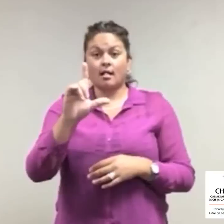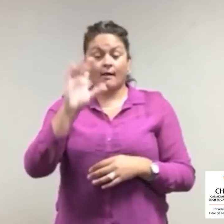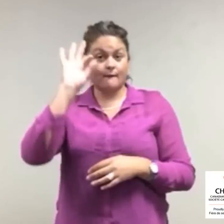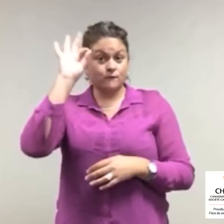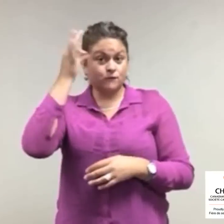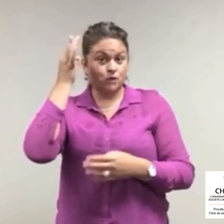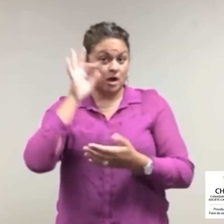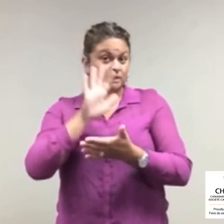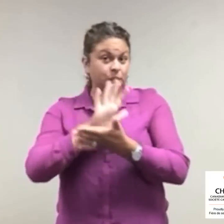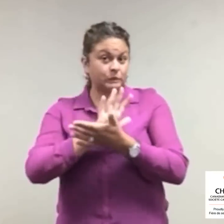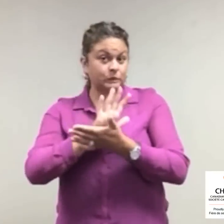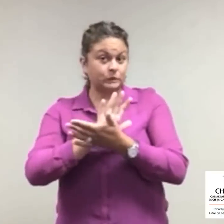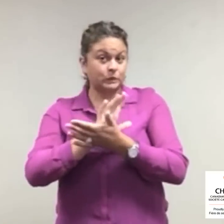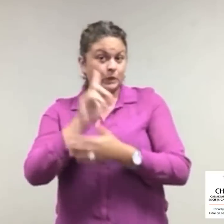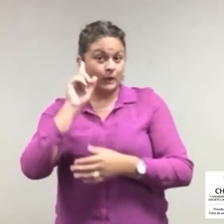C.J.L.